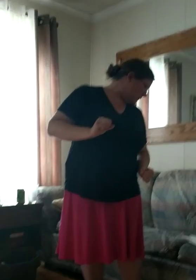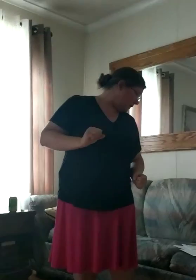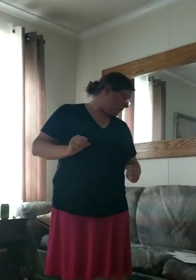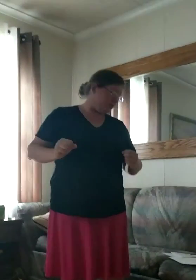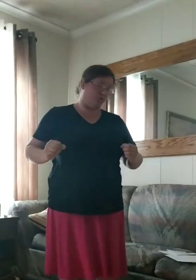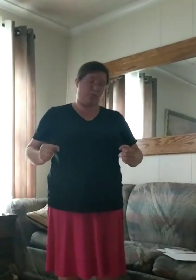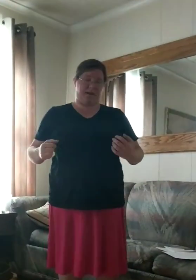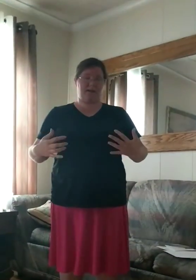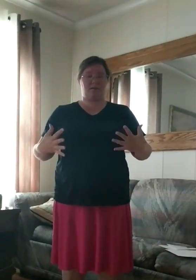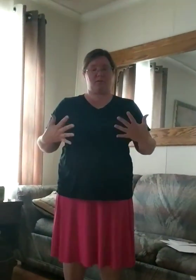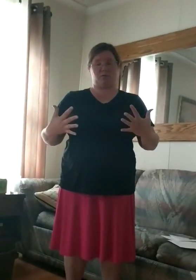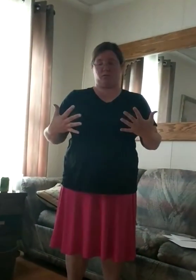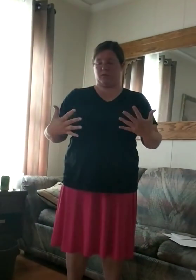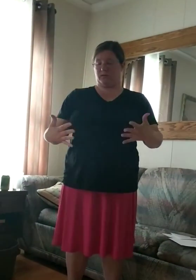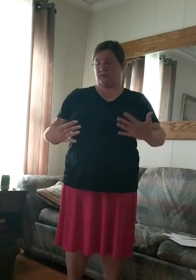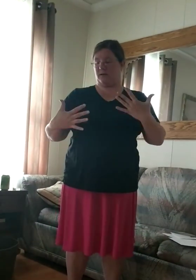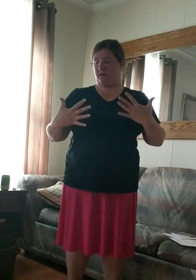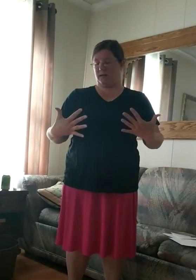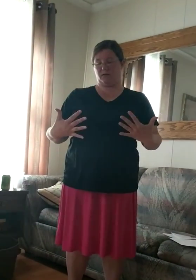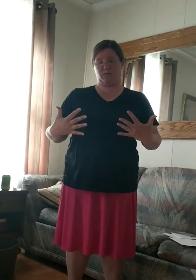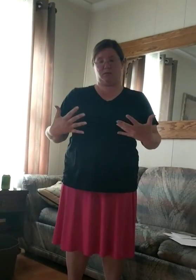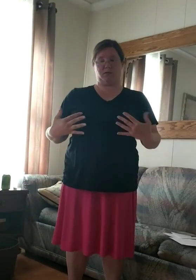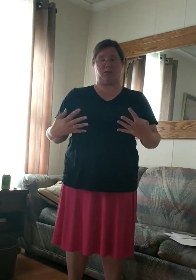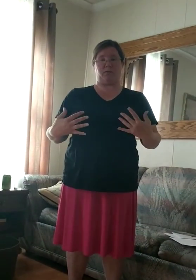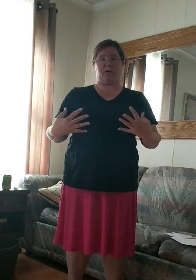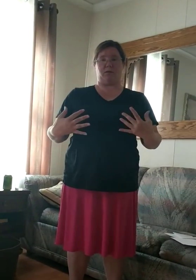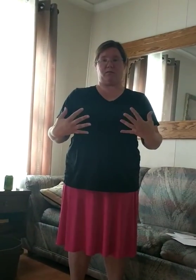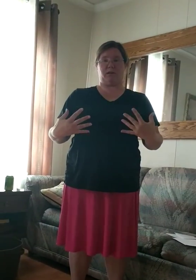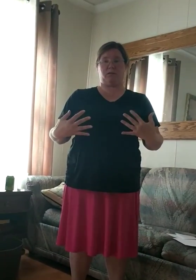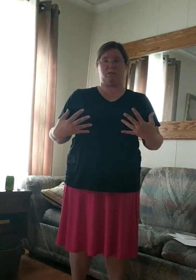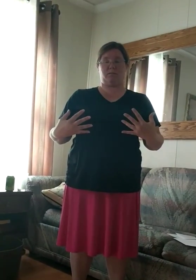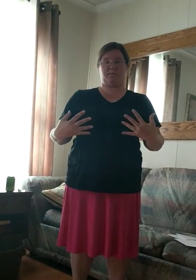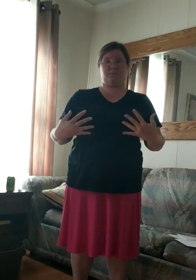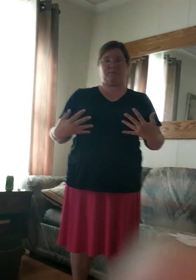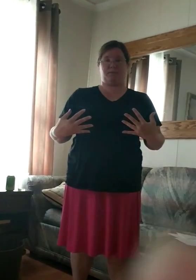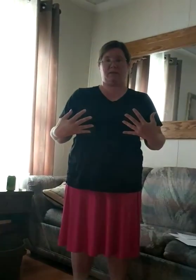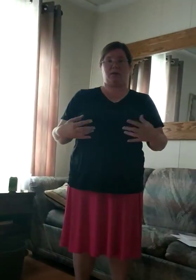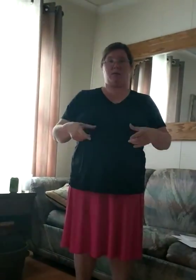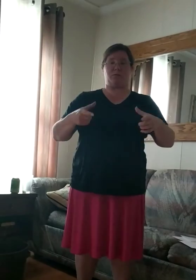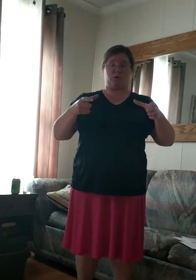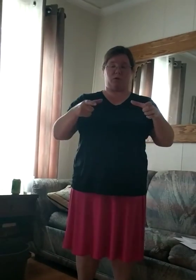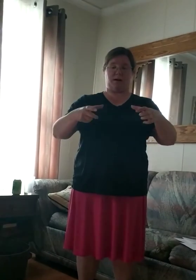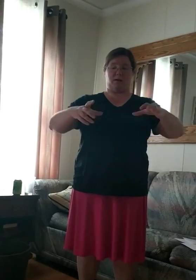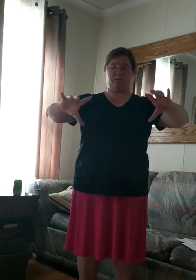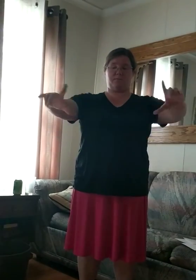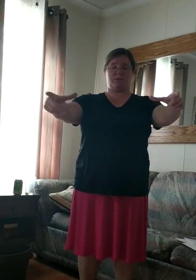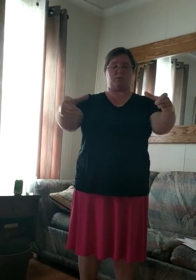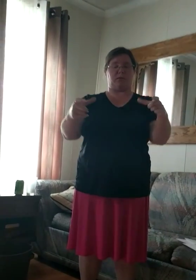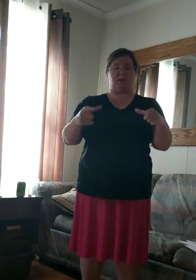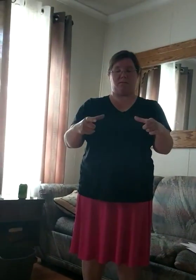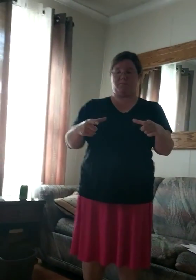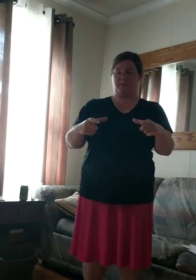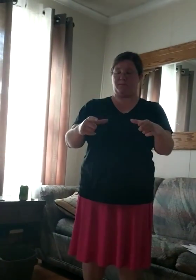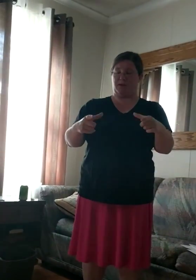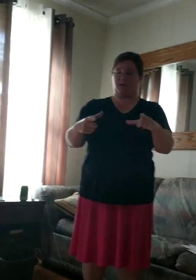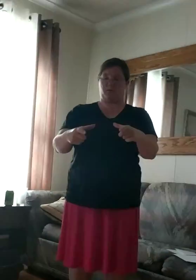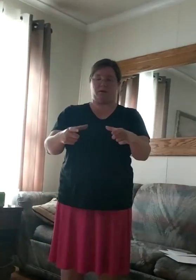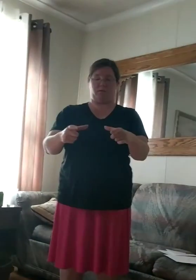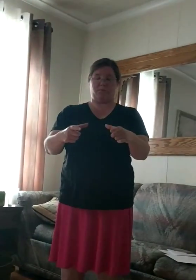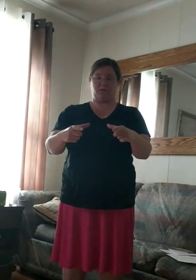As you wait. So, we just take our hands. And we wiggle our fingers. For the crown. So, we're going to make a crown in front